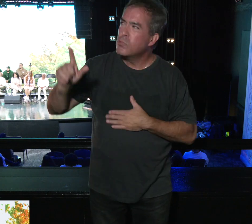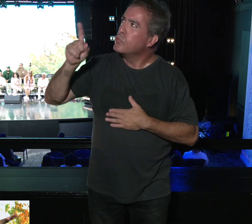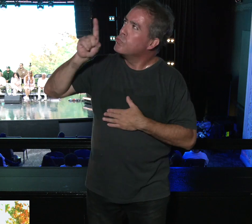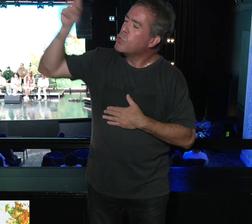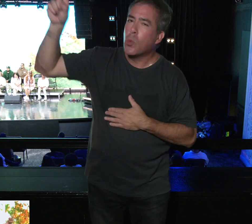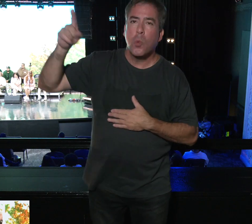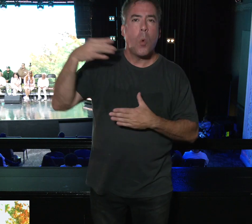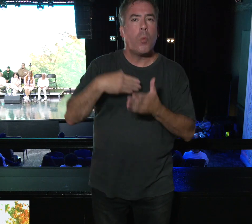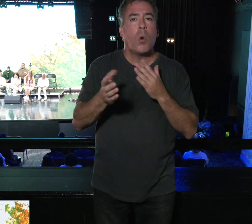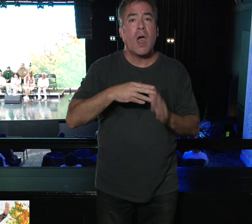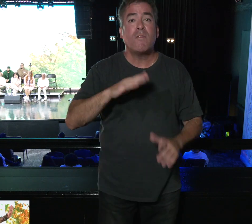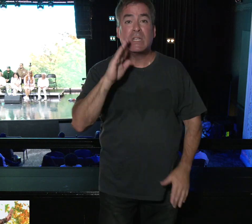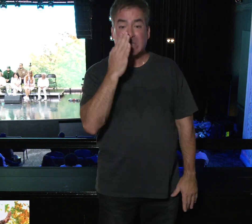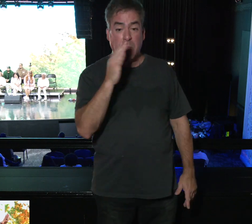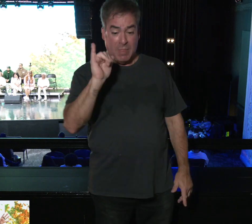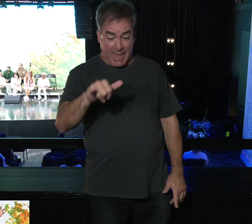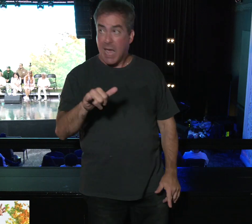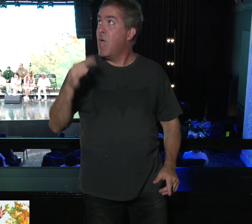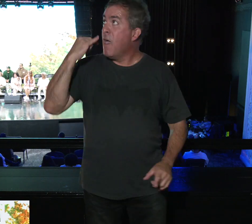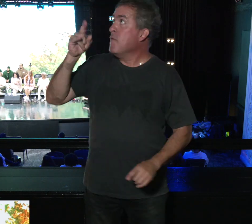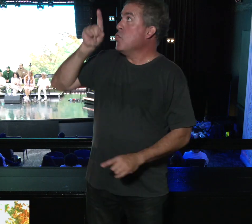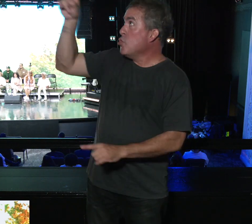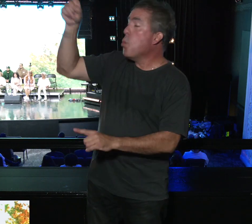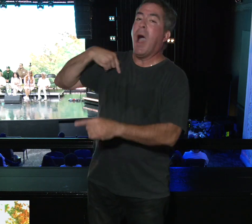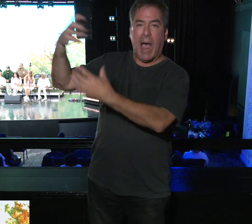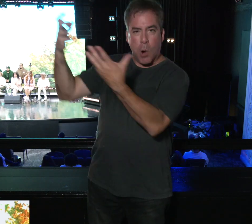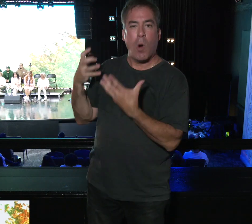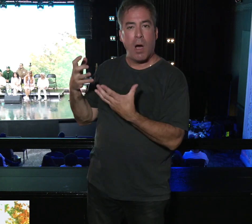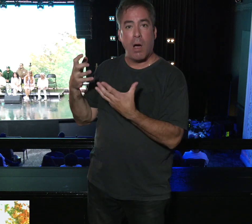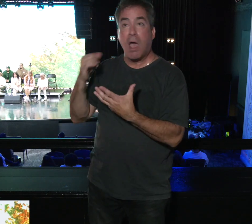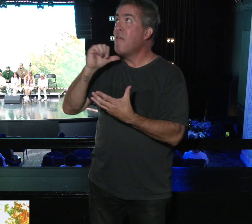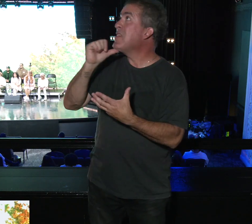Whatever that looks like, as long as it's you, then I want it.